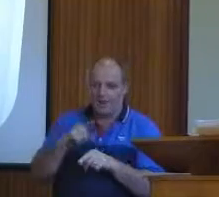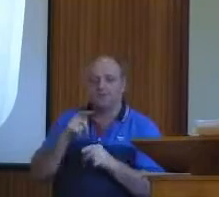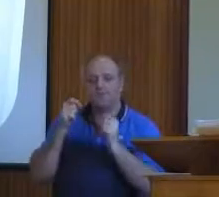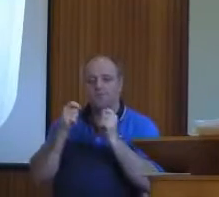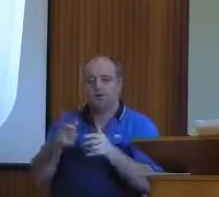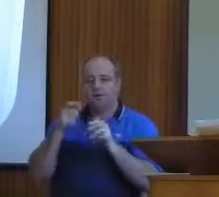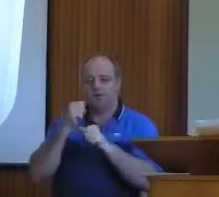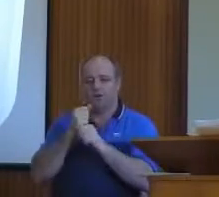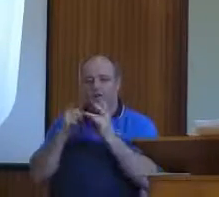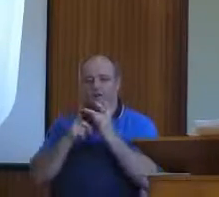Remember.